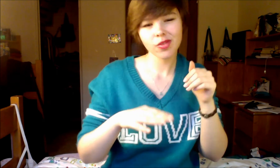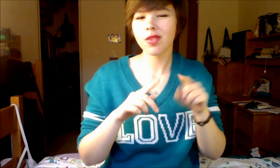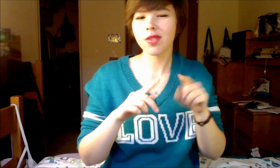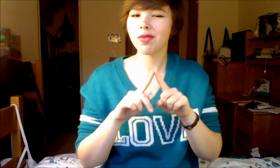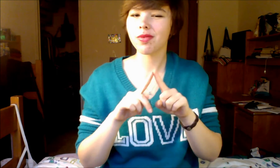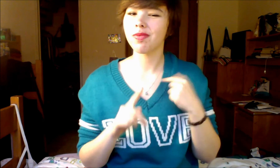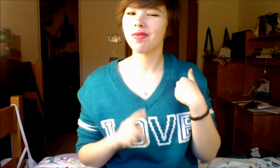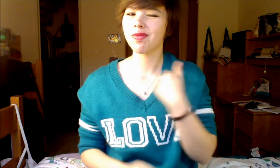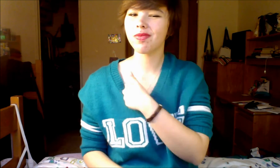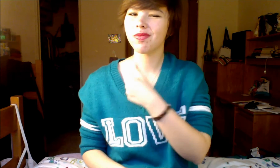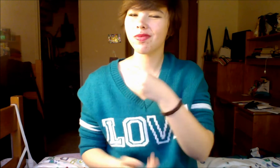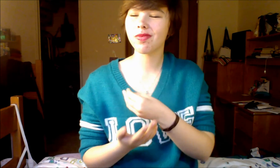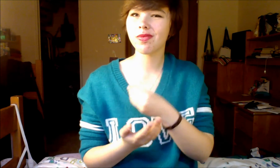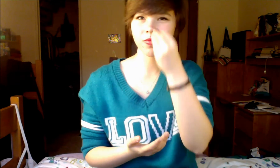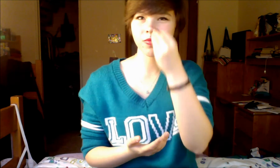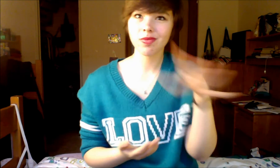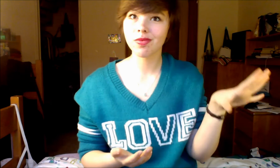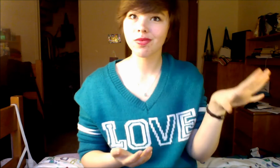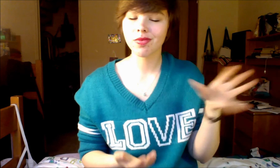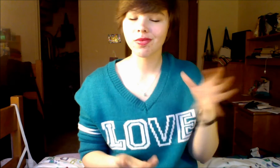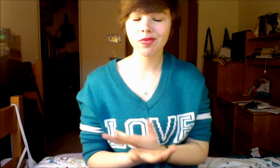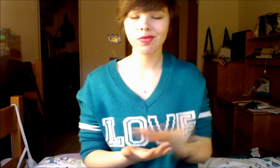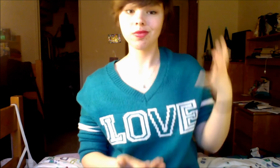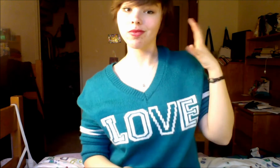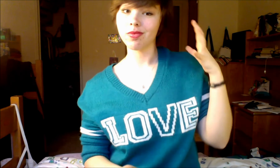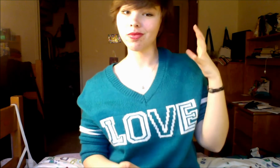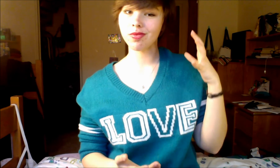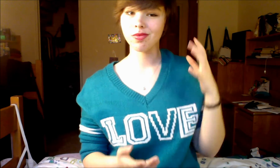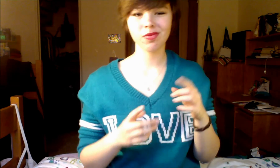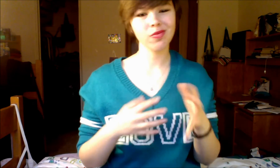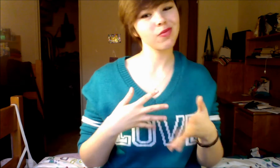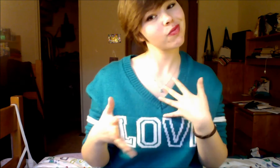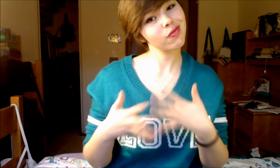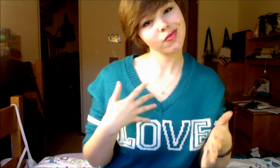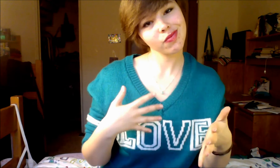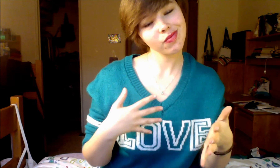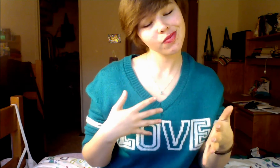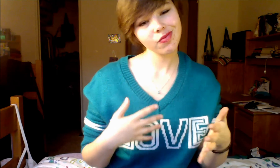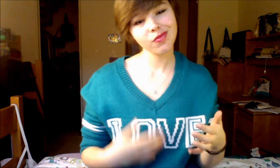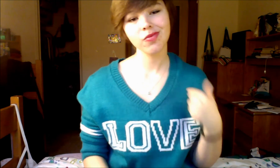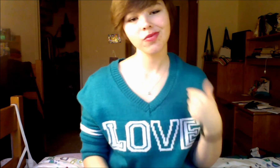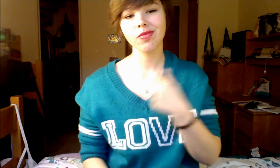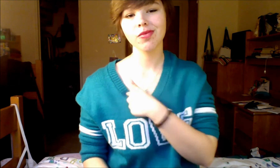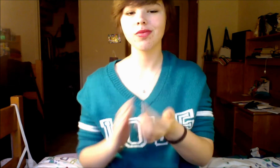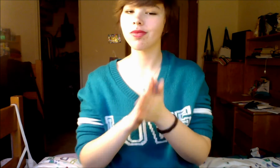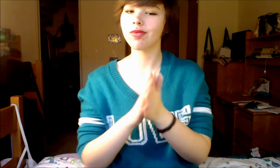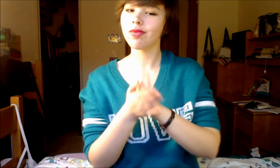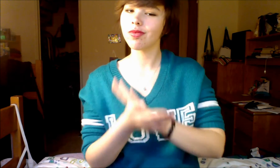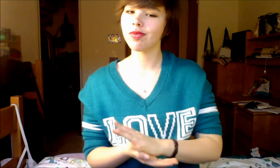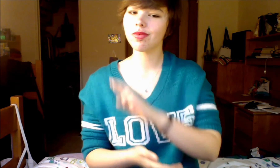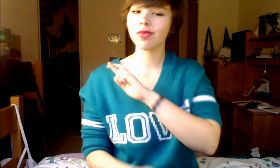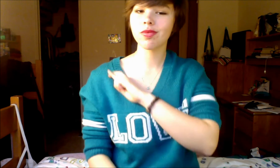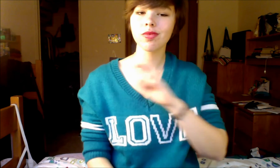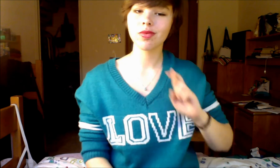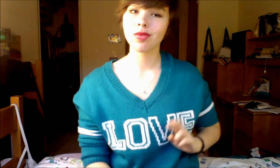leash, we don't care We aren't caught up in your love affair And we'll never be royals